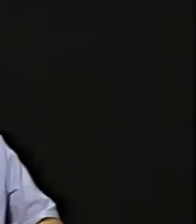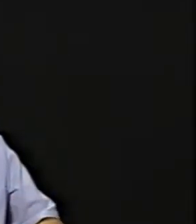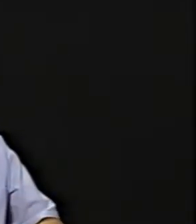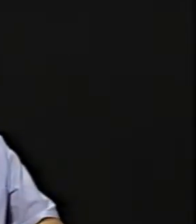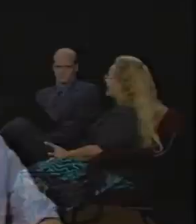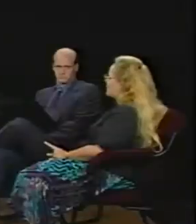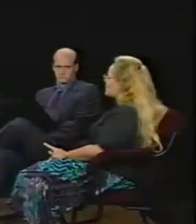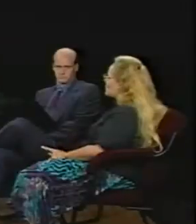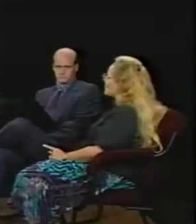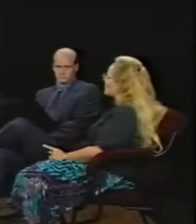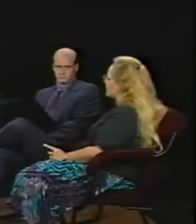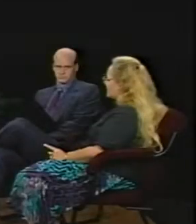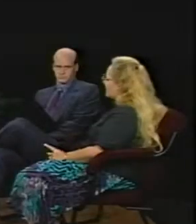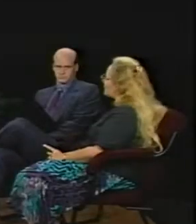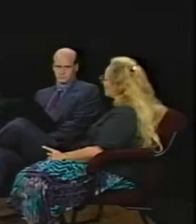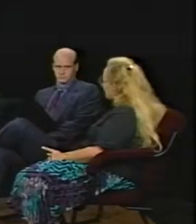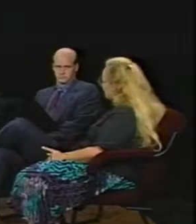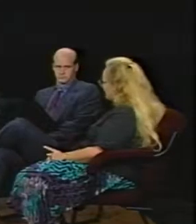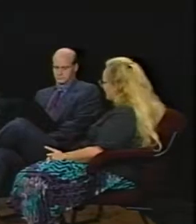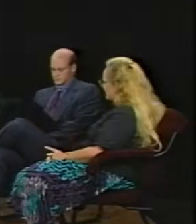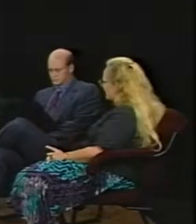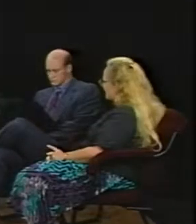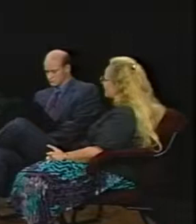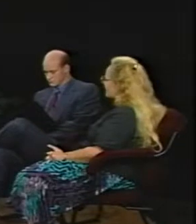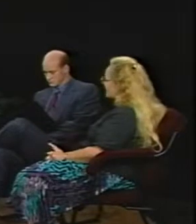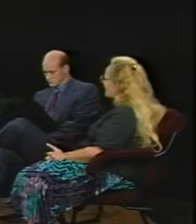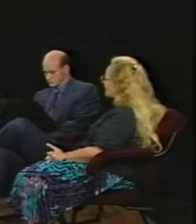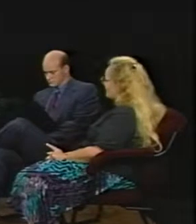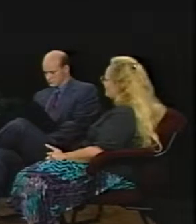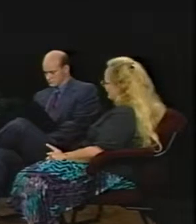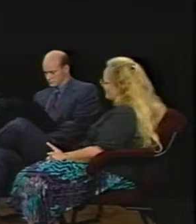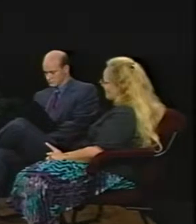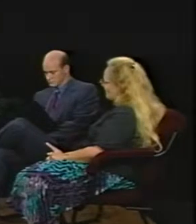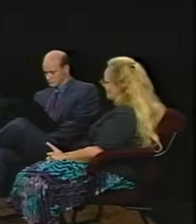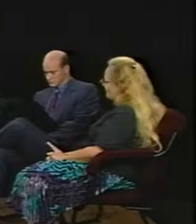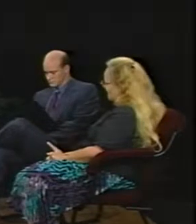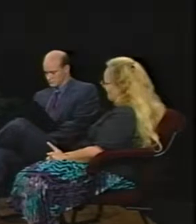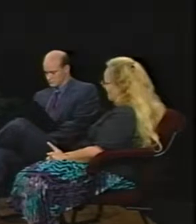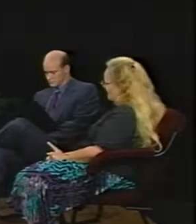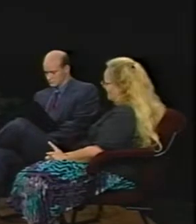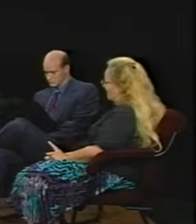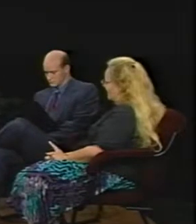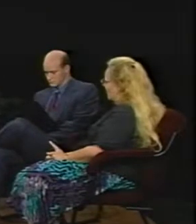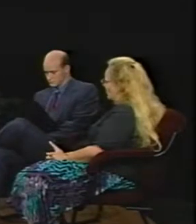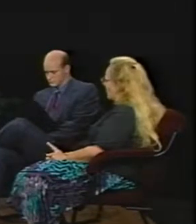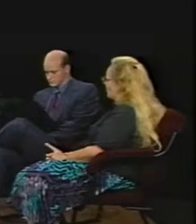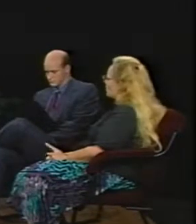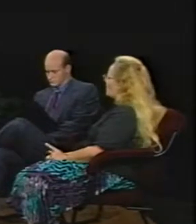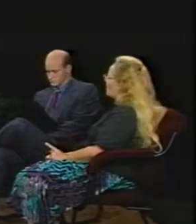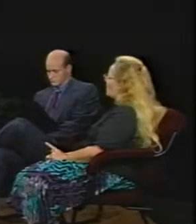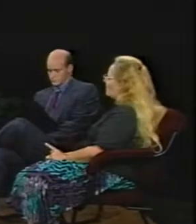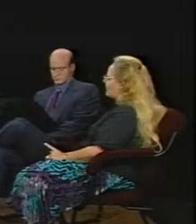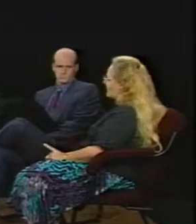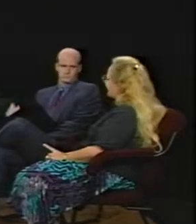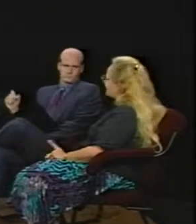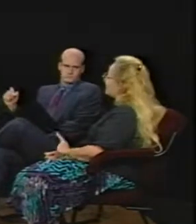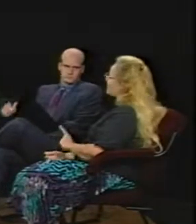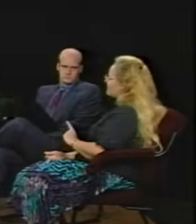I do remember that he had two earrings. Because I thought that was one thing that was a little strange. But I didn't get a